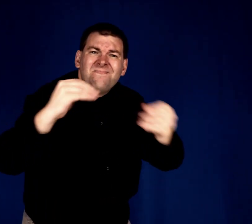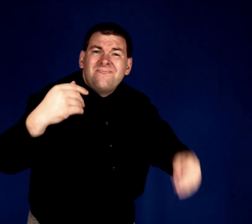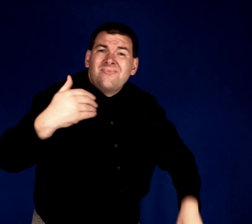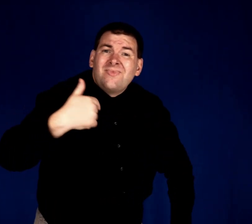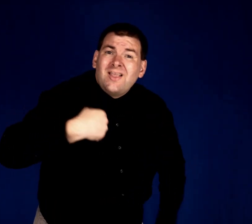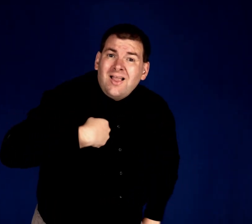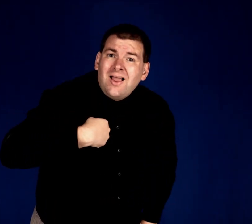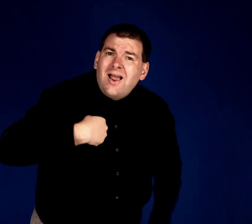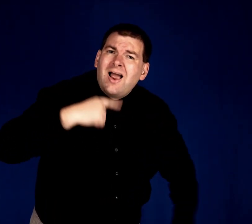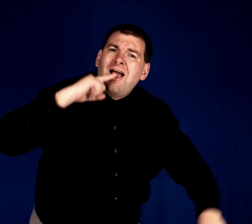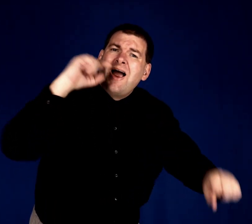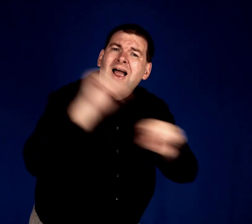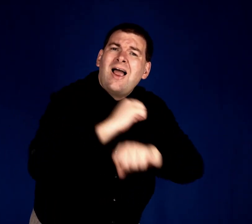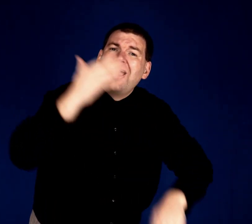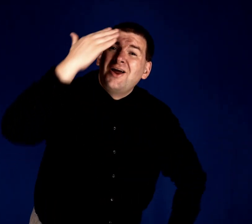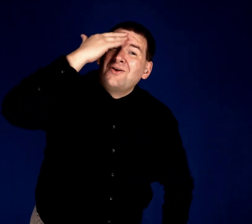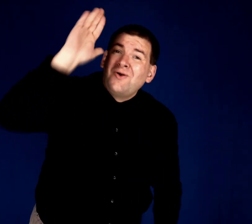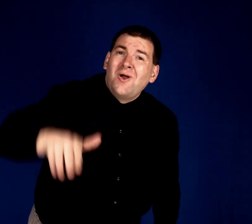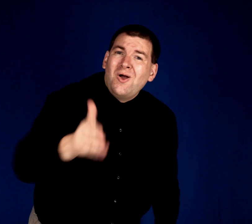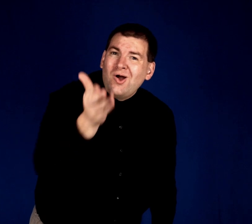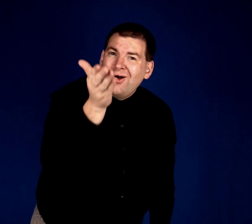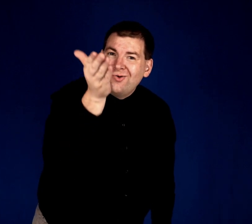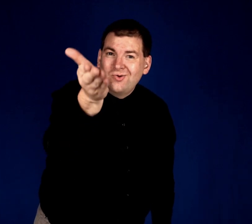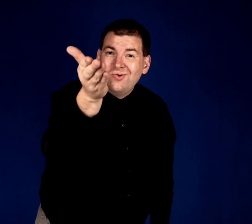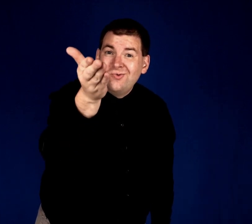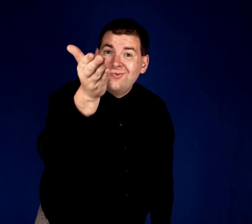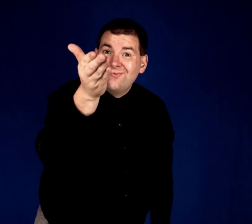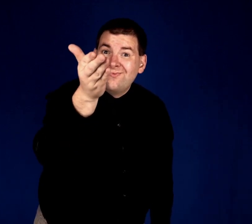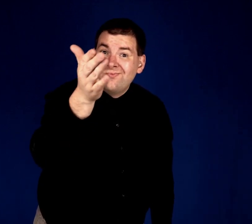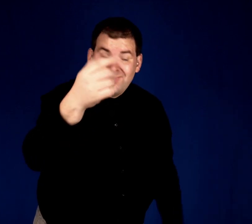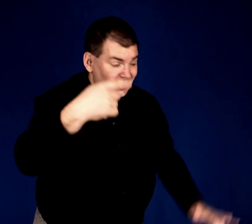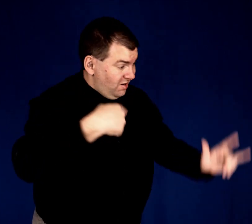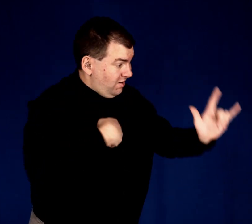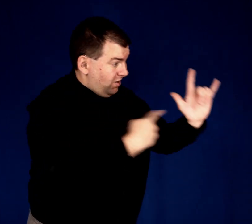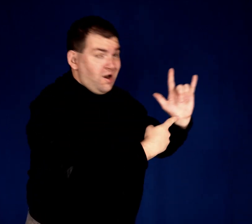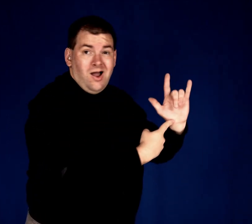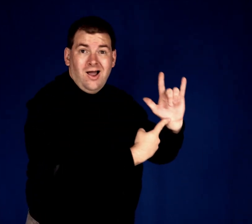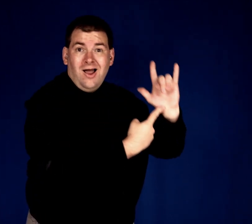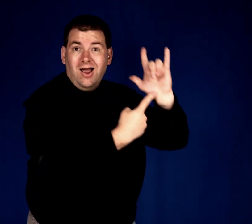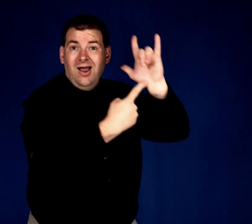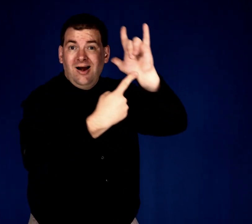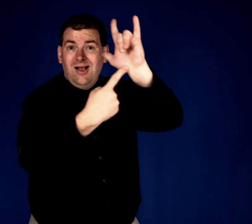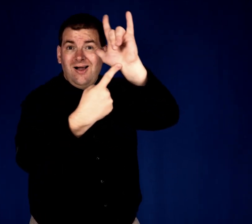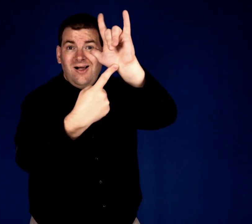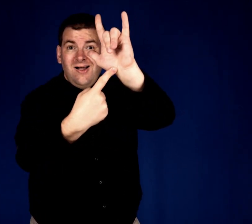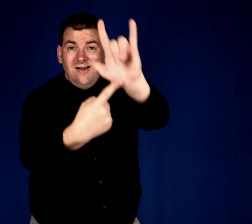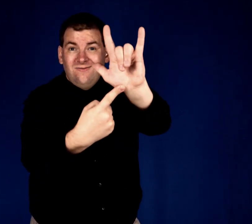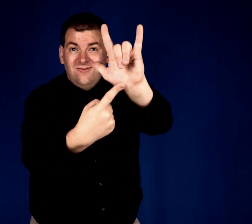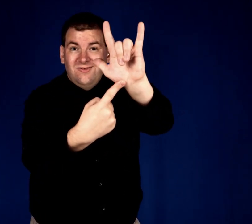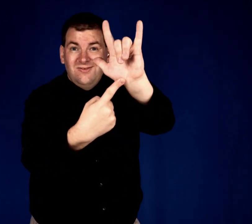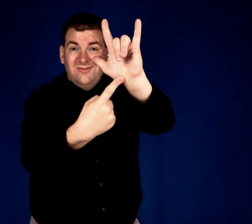I know you I know you you